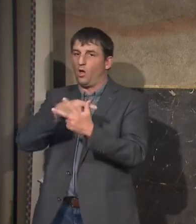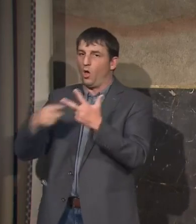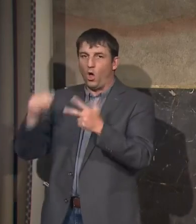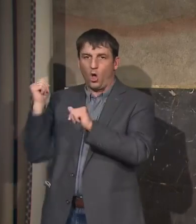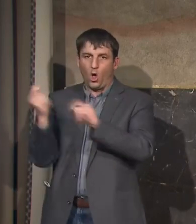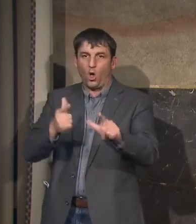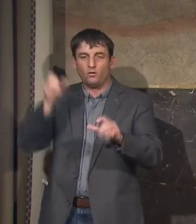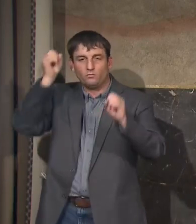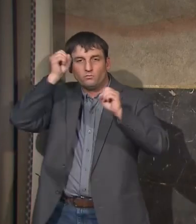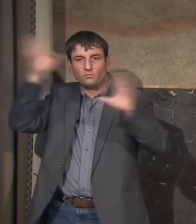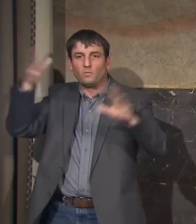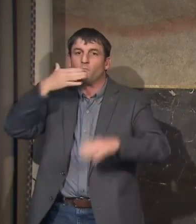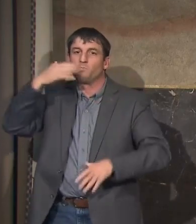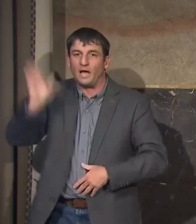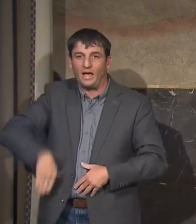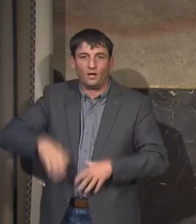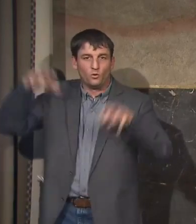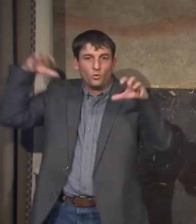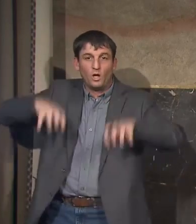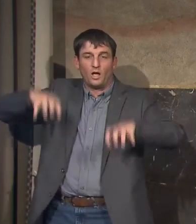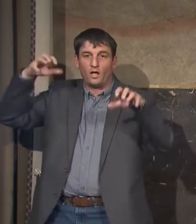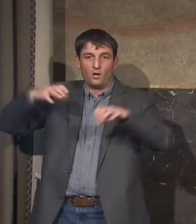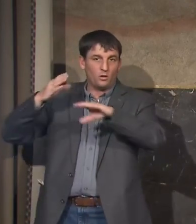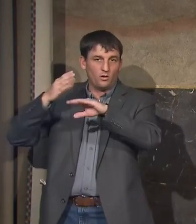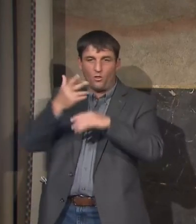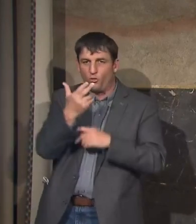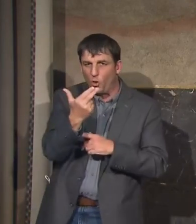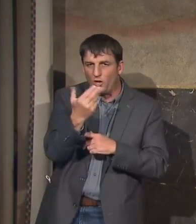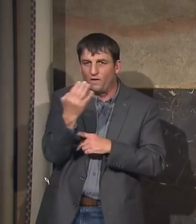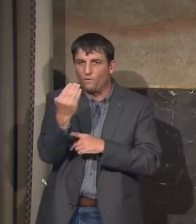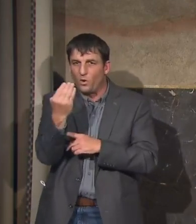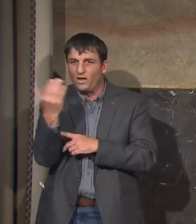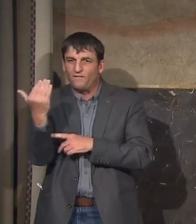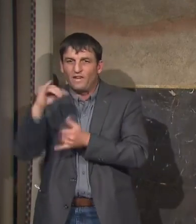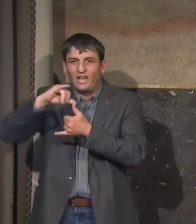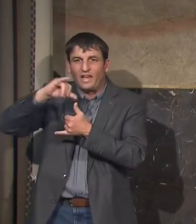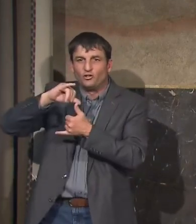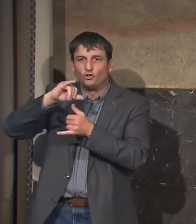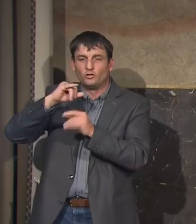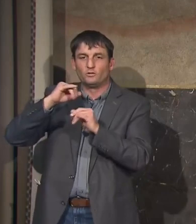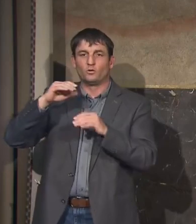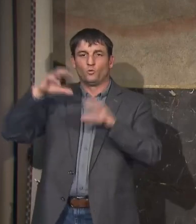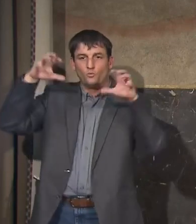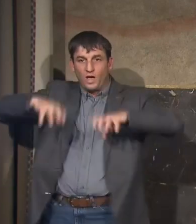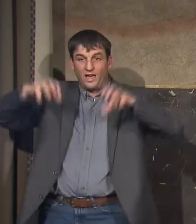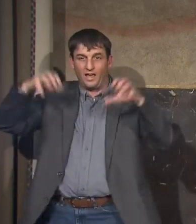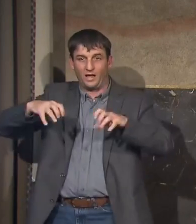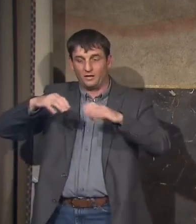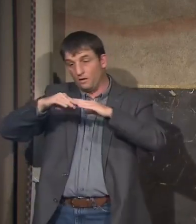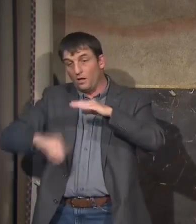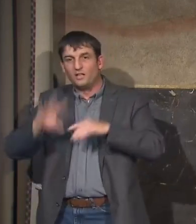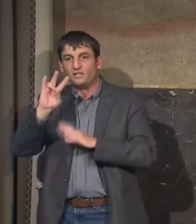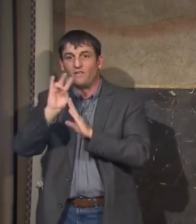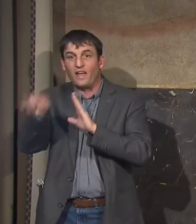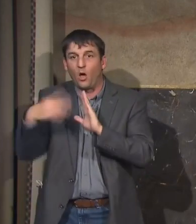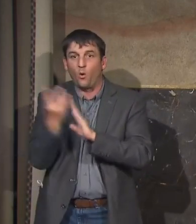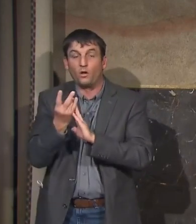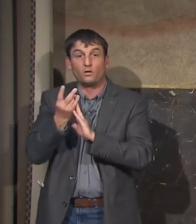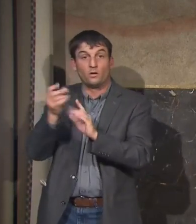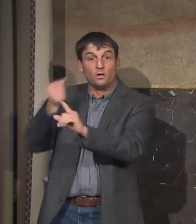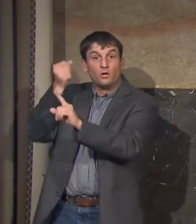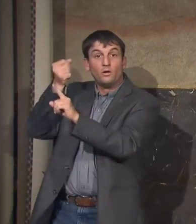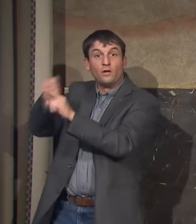somewhere in the neighborhood of 13, 14, 15 inches of rain over about seven hours yesterday that caused a significant amount of flooding